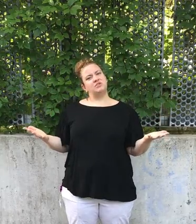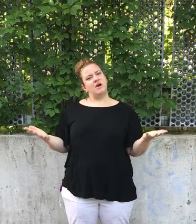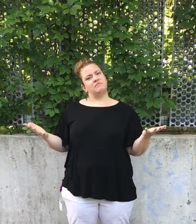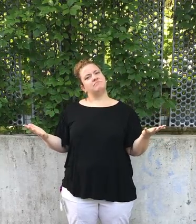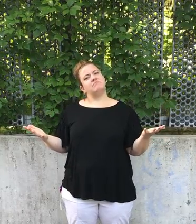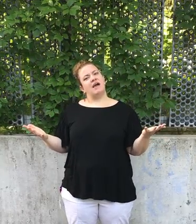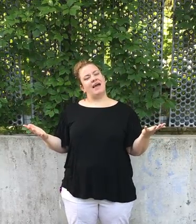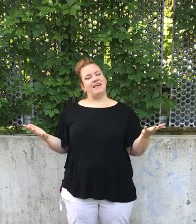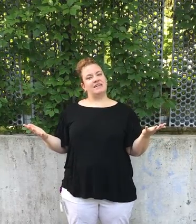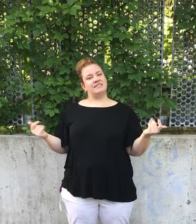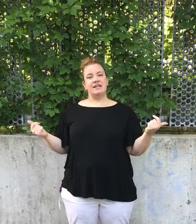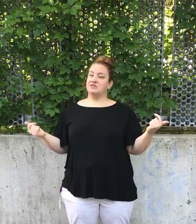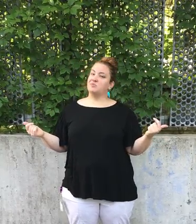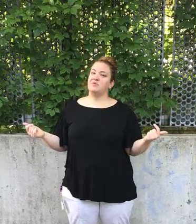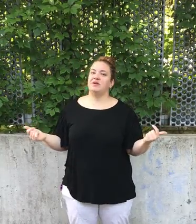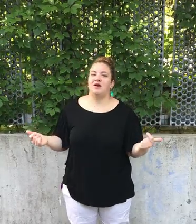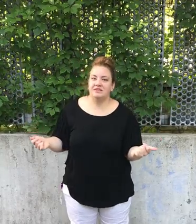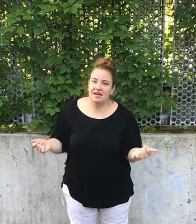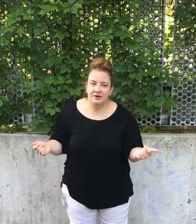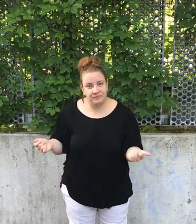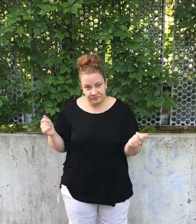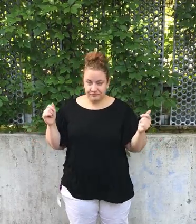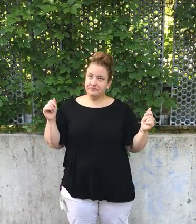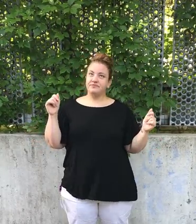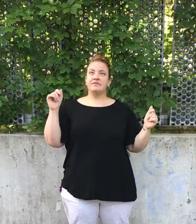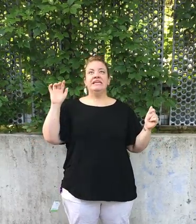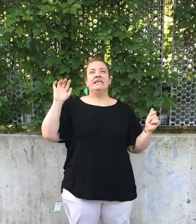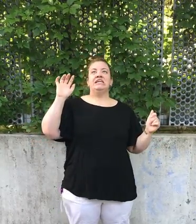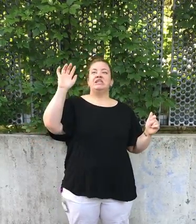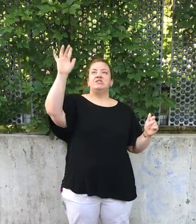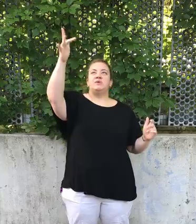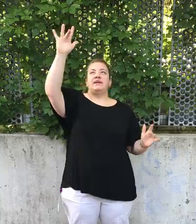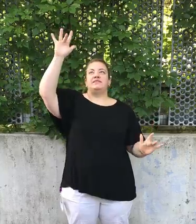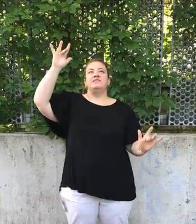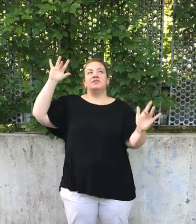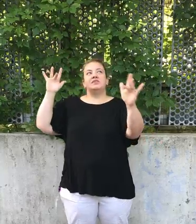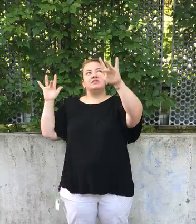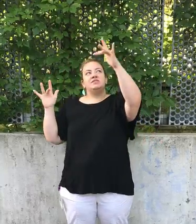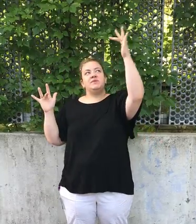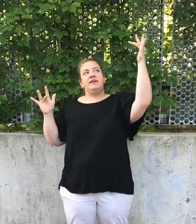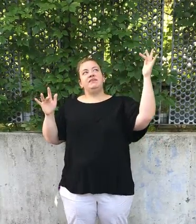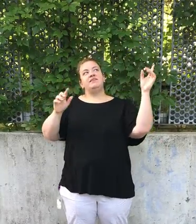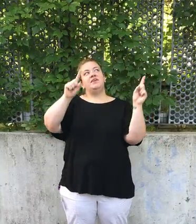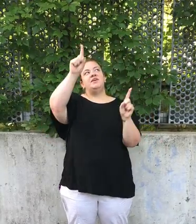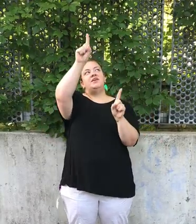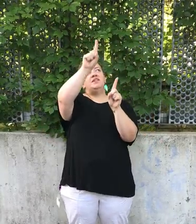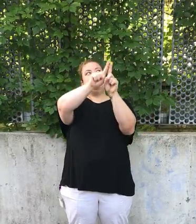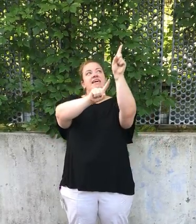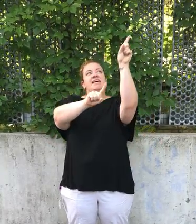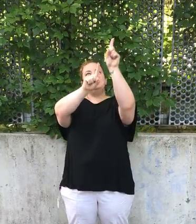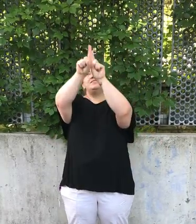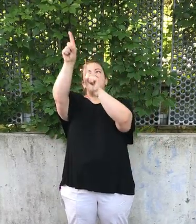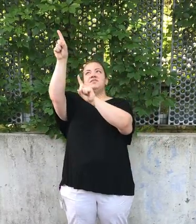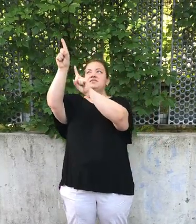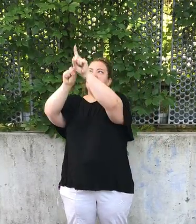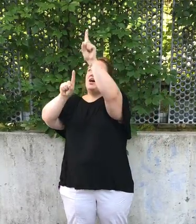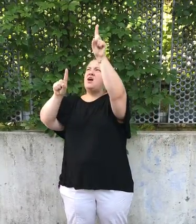you are. And that is the end. So I'm gonna put it all together. Twinkle twinkle little star.